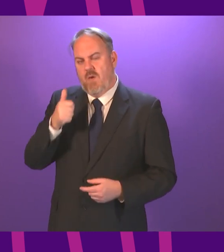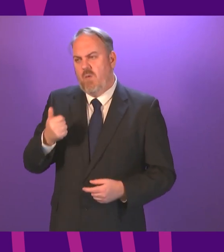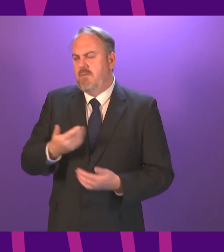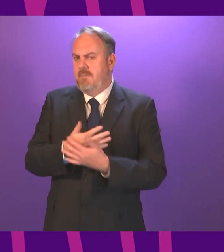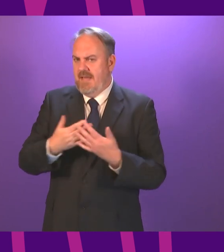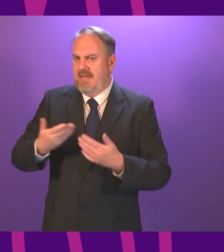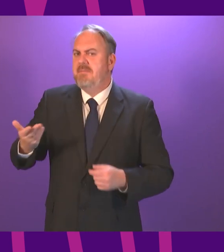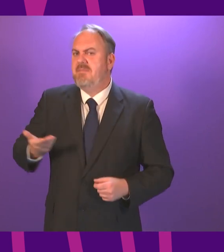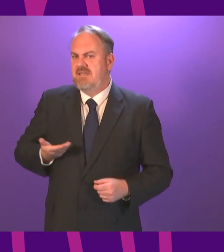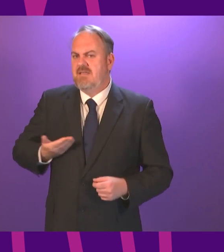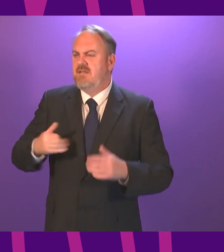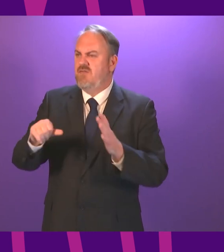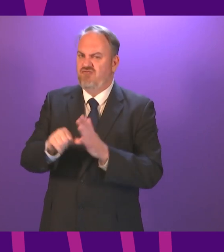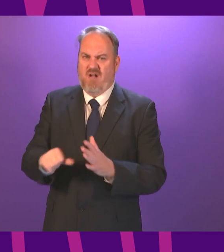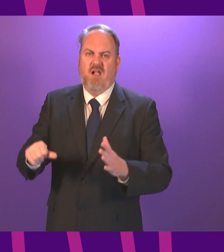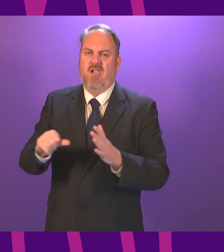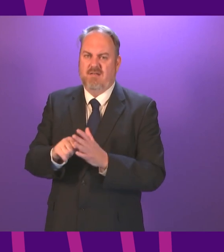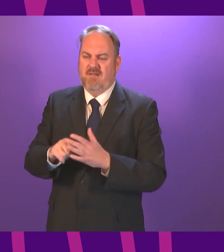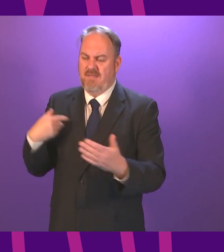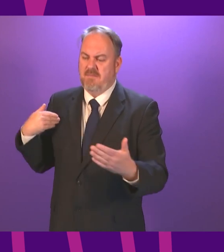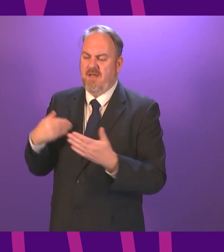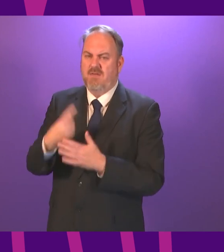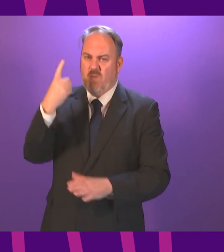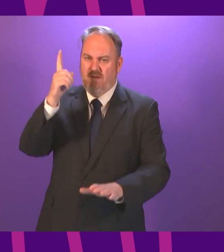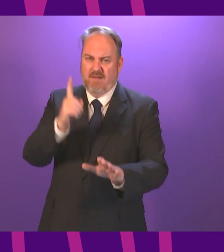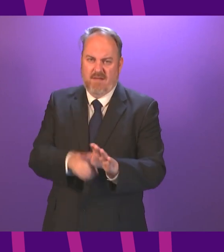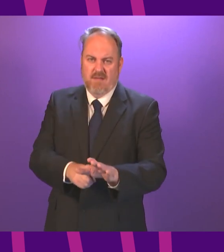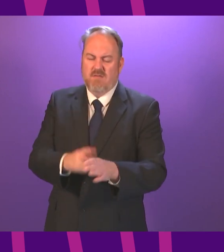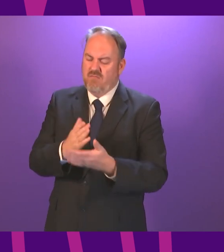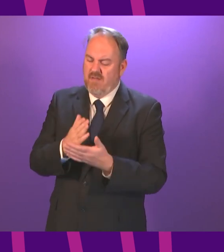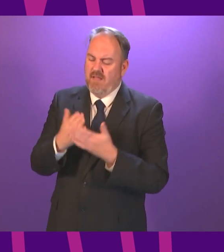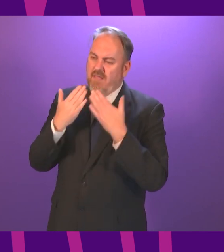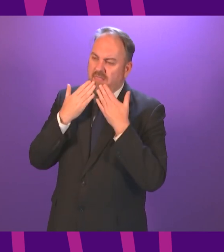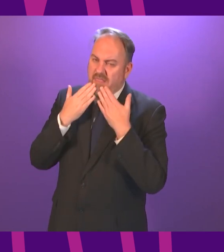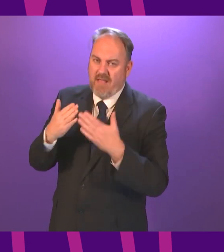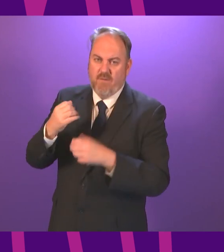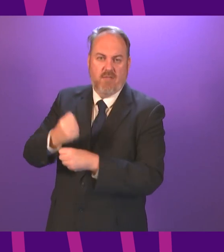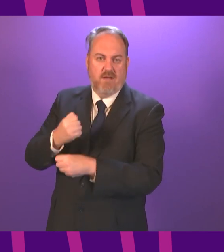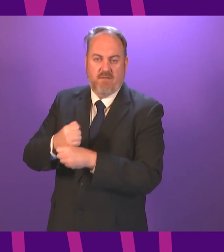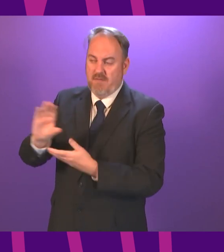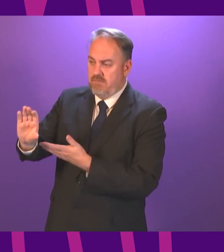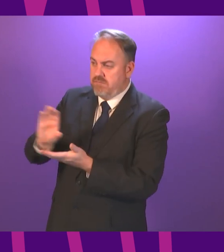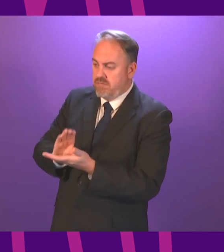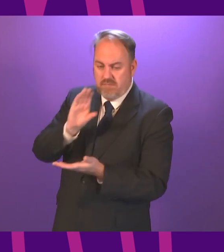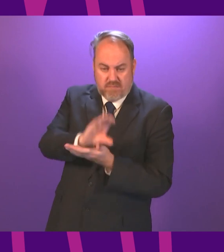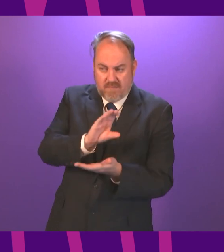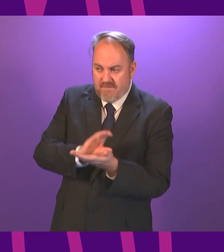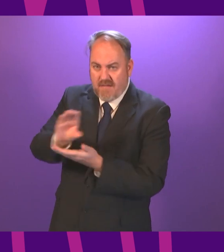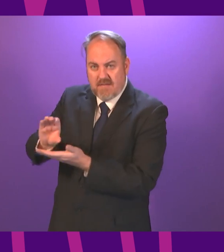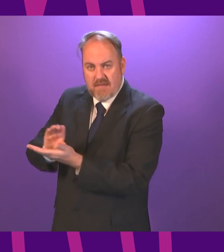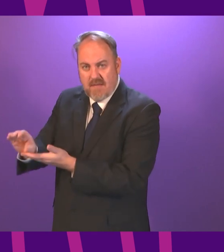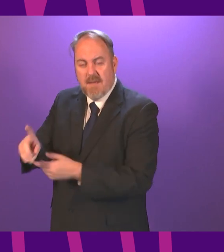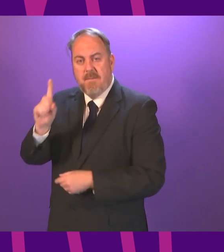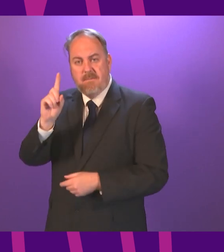had a really difficult time of it during this crisis and while I thank the government for the support packages that they have made available there is clearly a